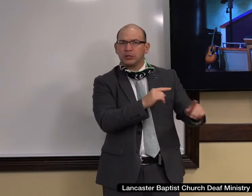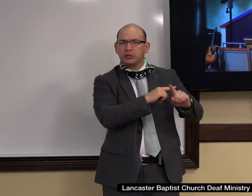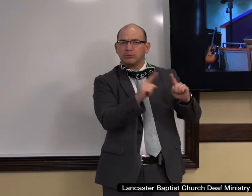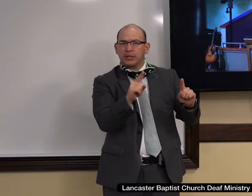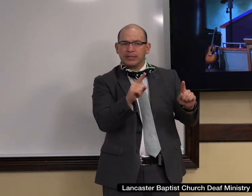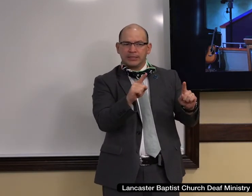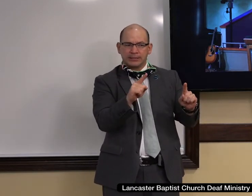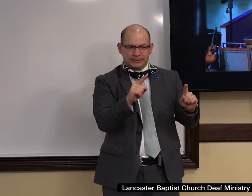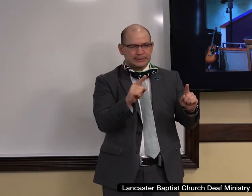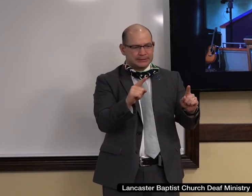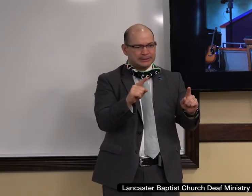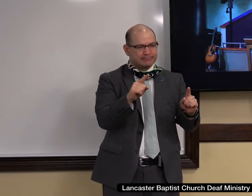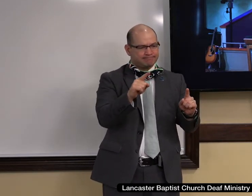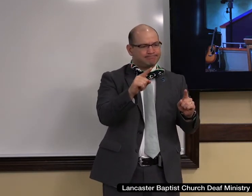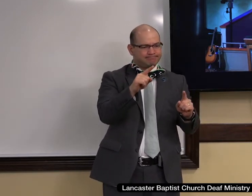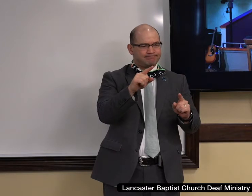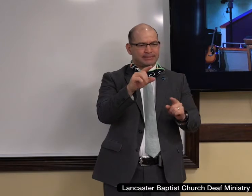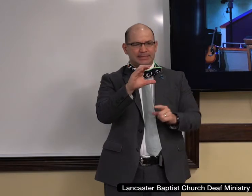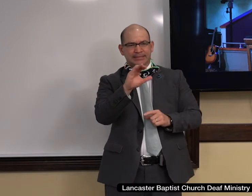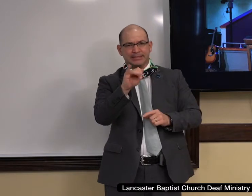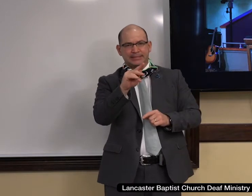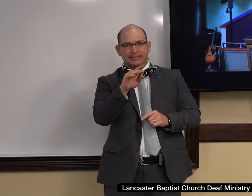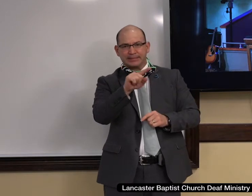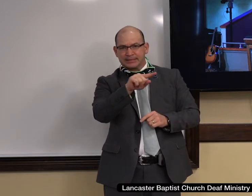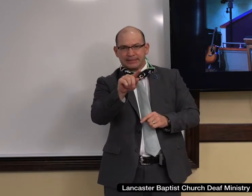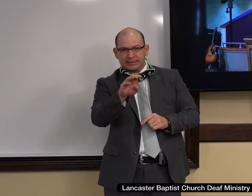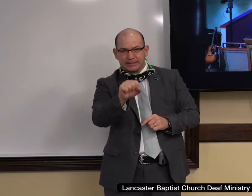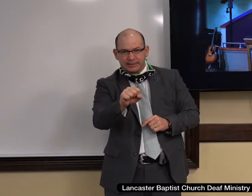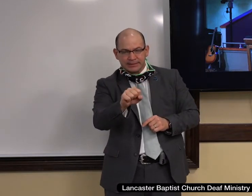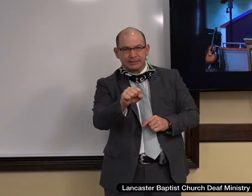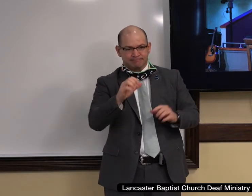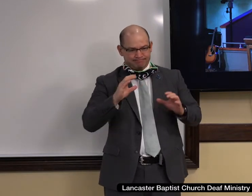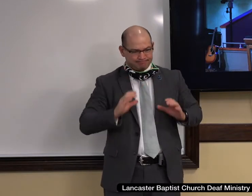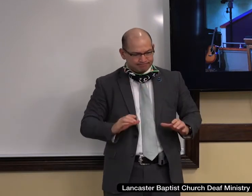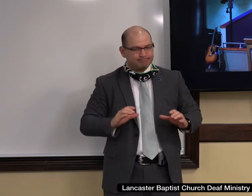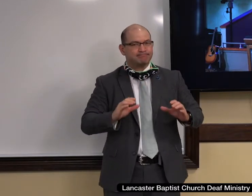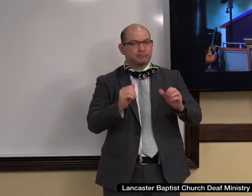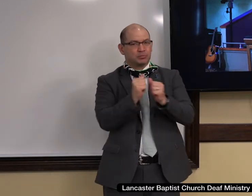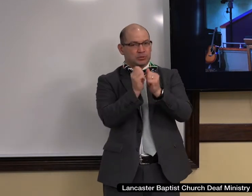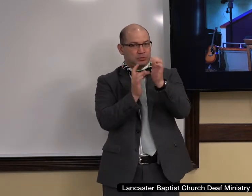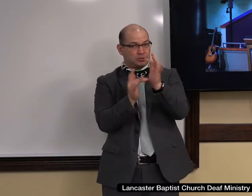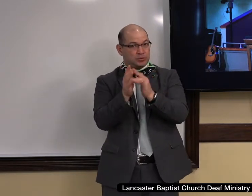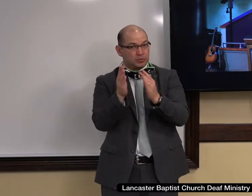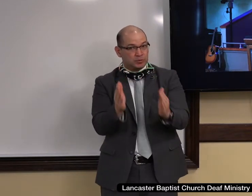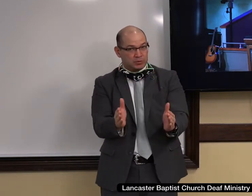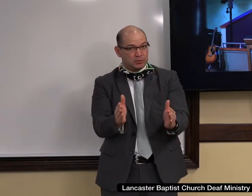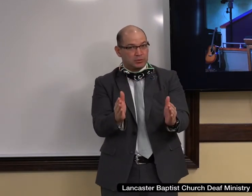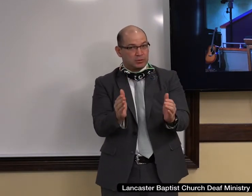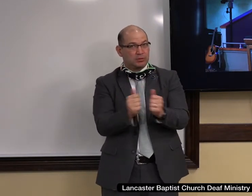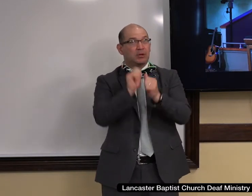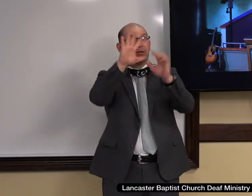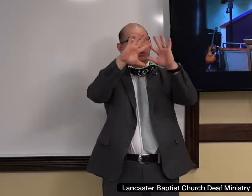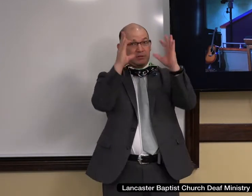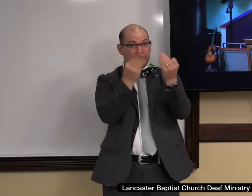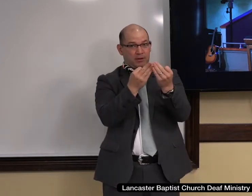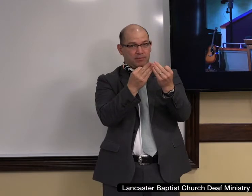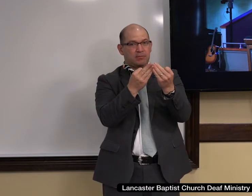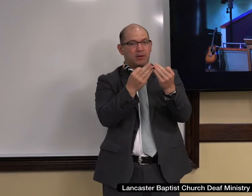citizens with the saints and of the household of God and are built upon the foundation of the